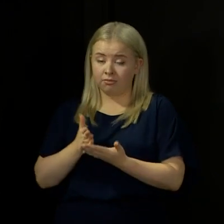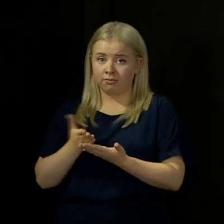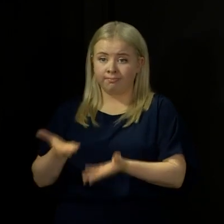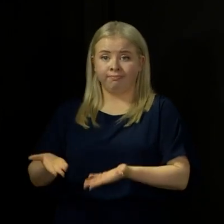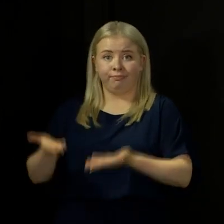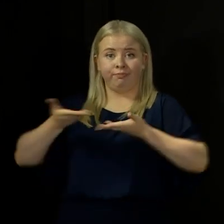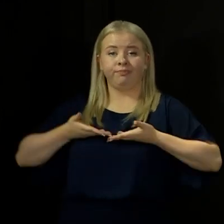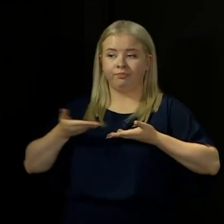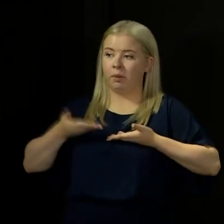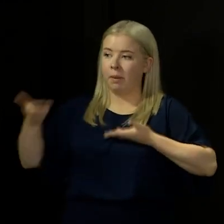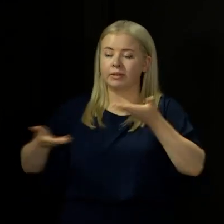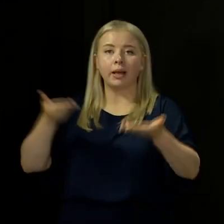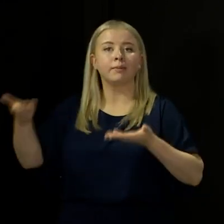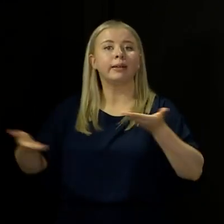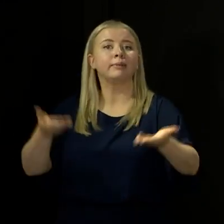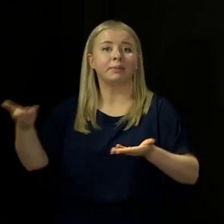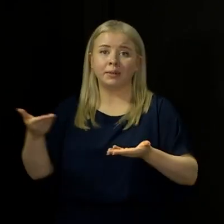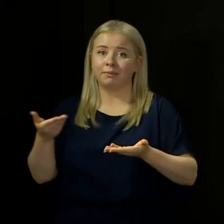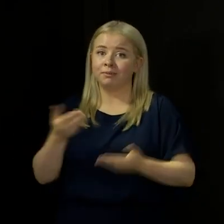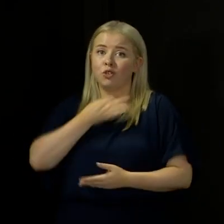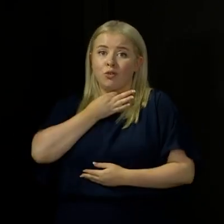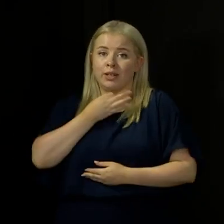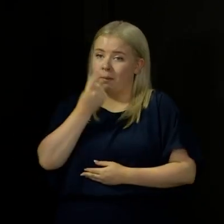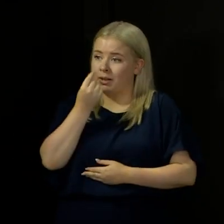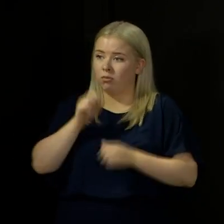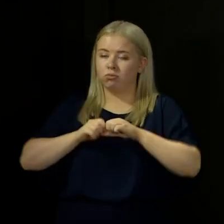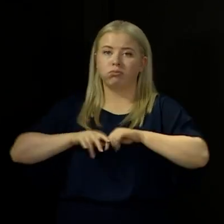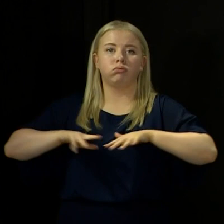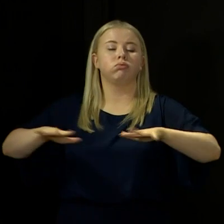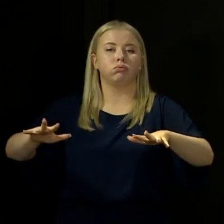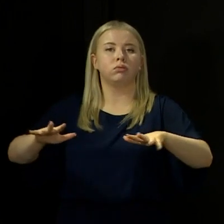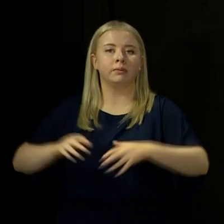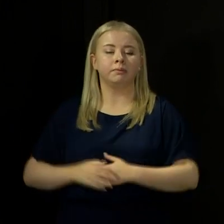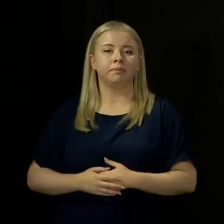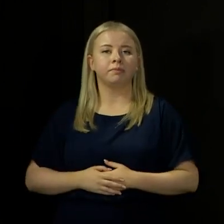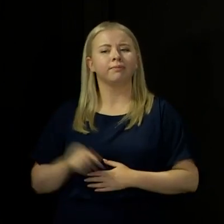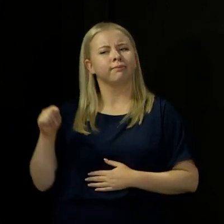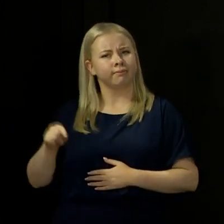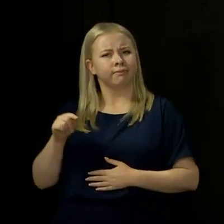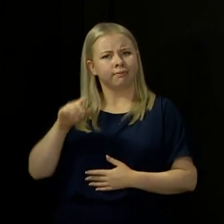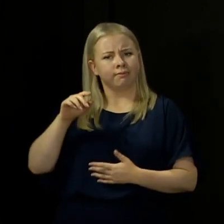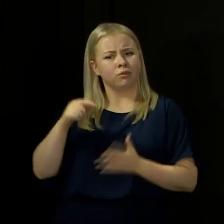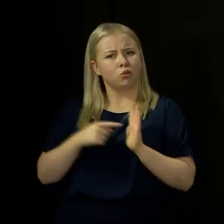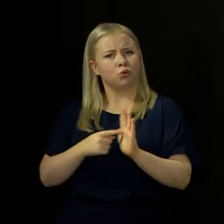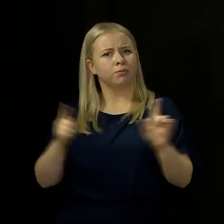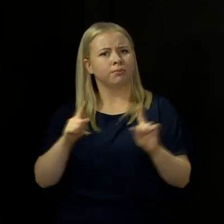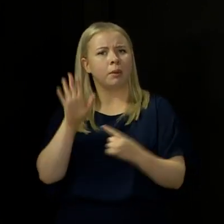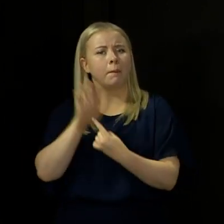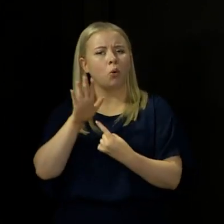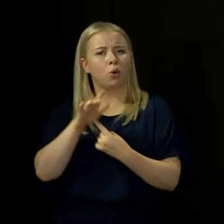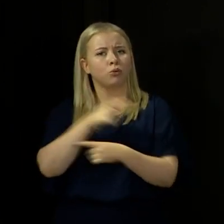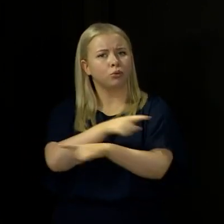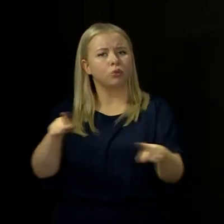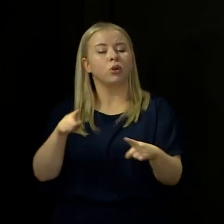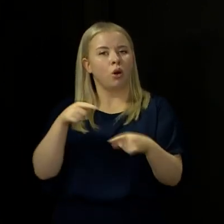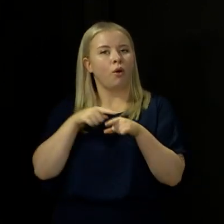of course, the risk is that they then spread the infection more widely. And all of that underlines the vital importance right now